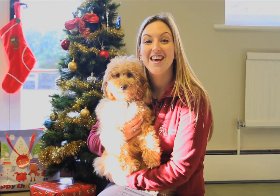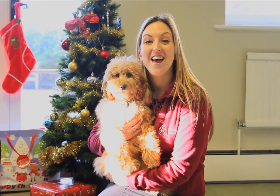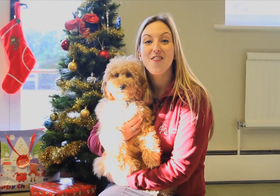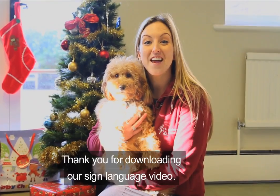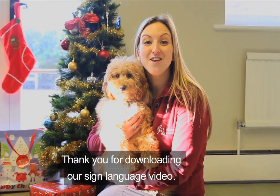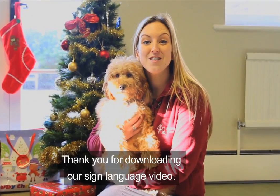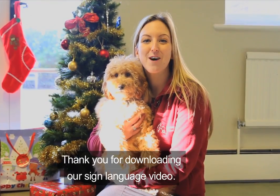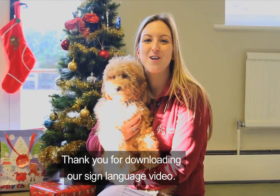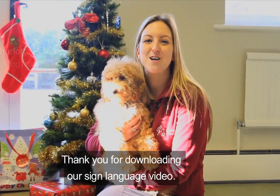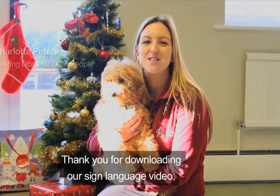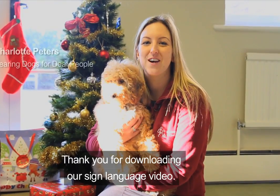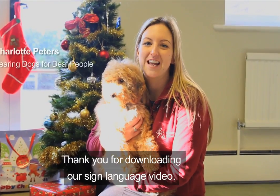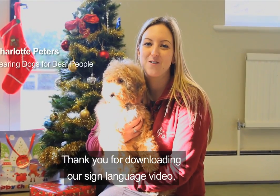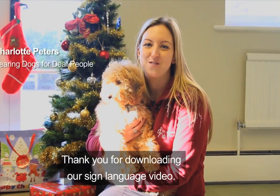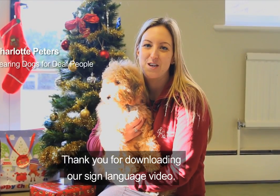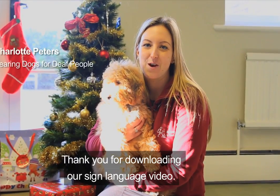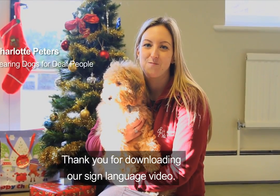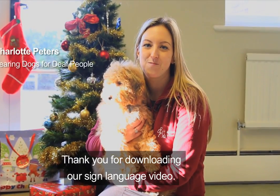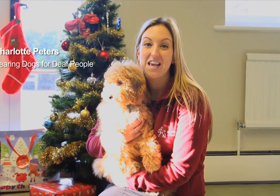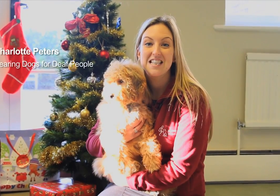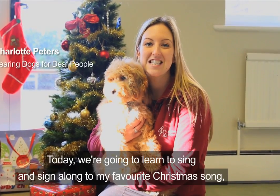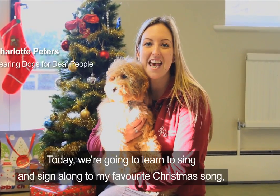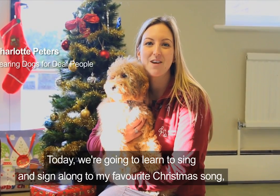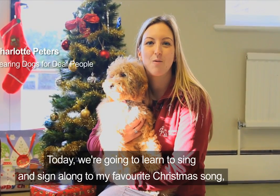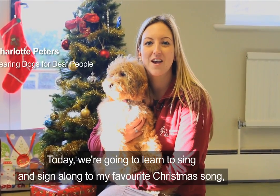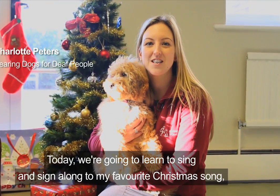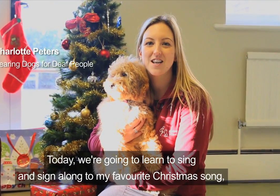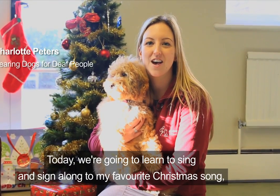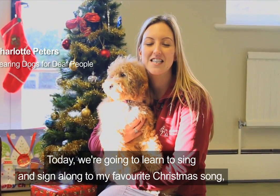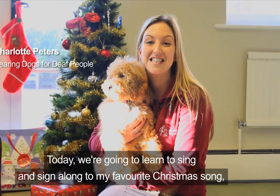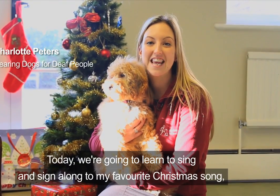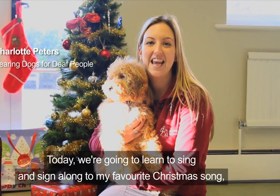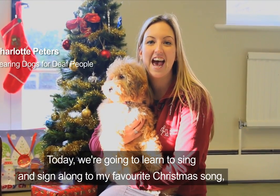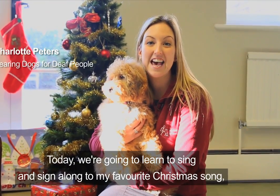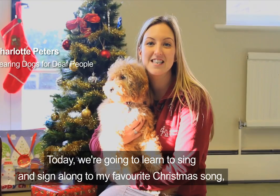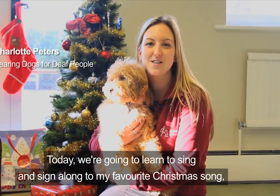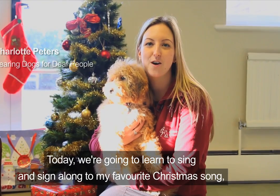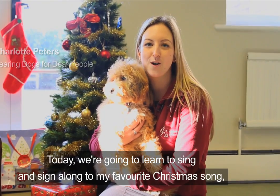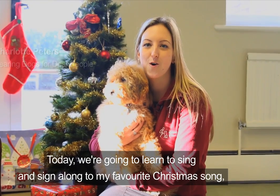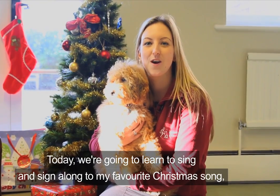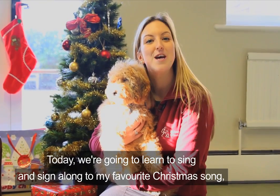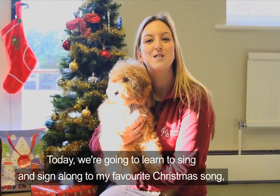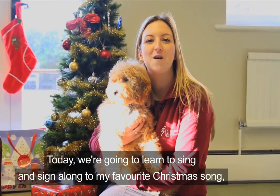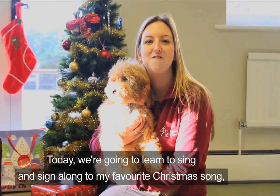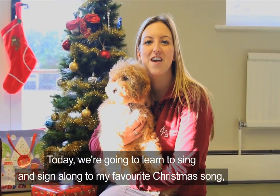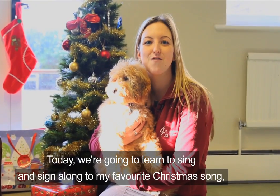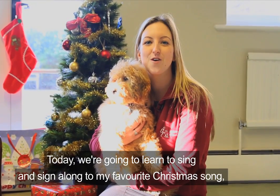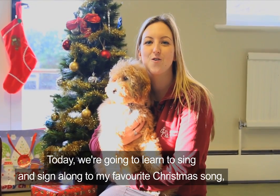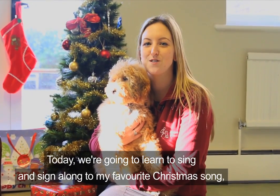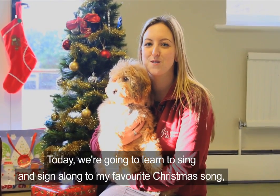Thank you for downloading our sign language video. Today we're going to learn to sing and sign along to my favourite Christmas